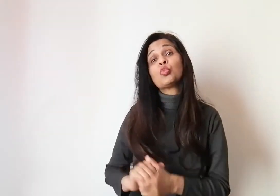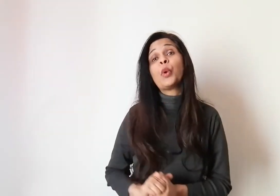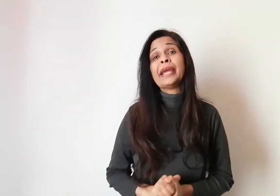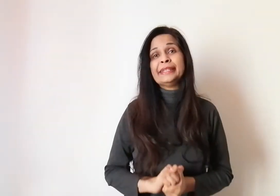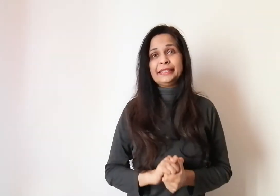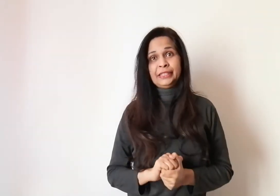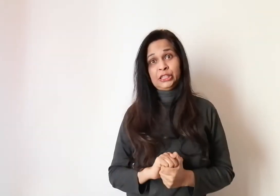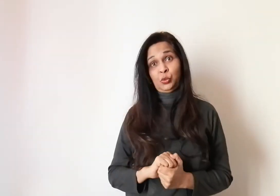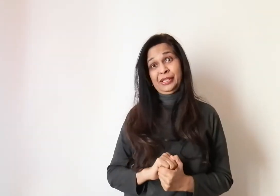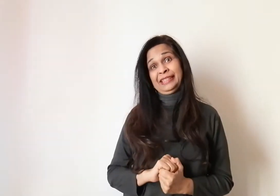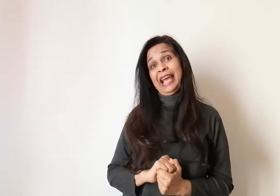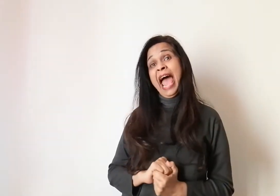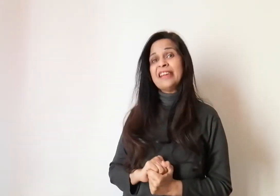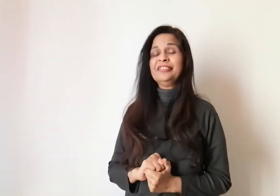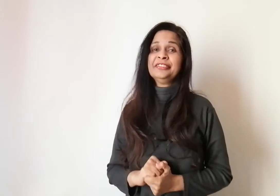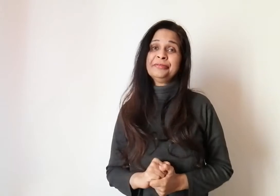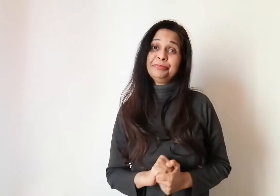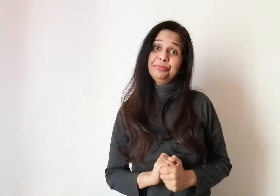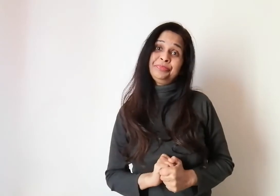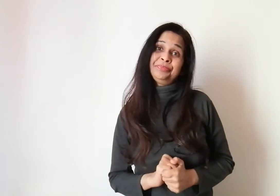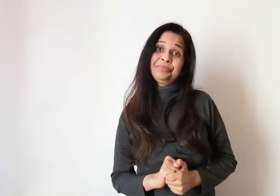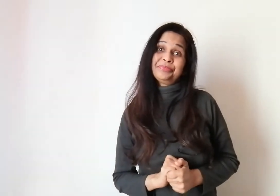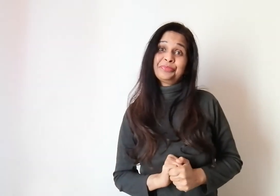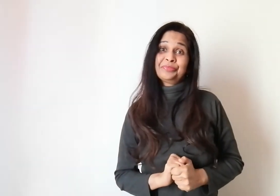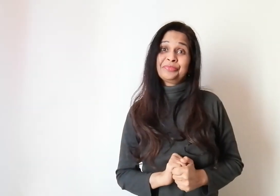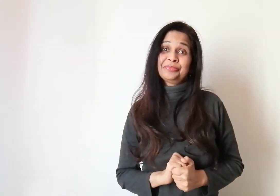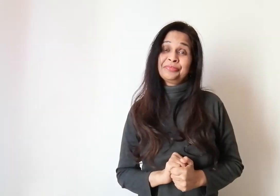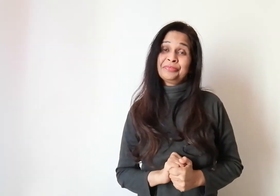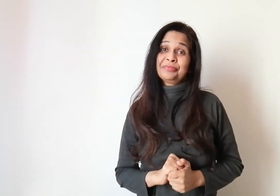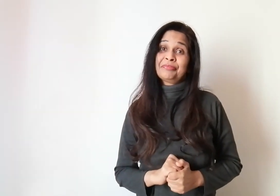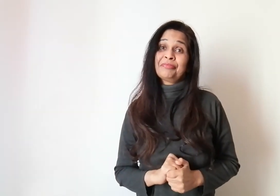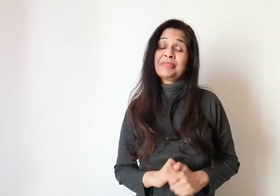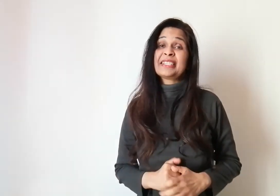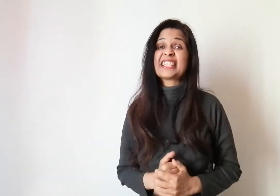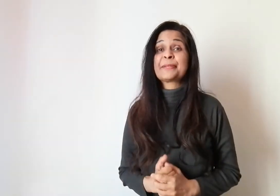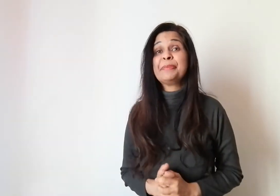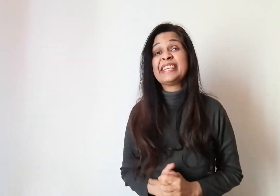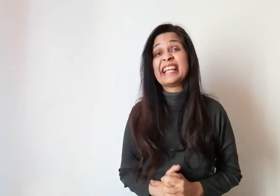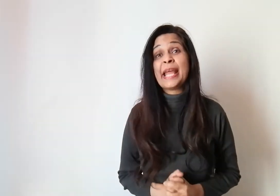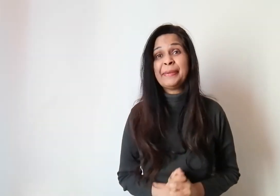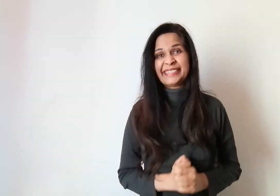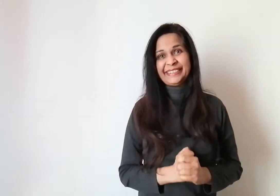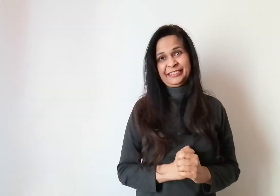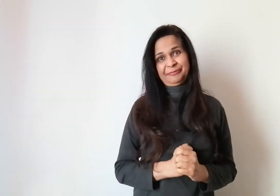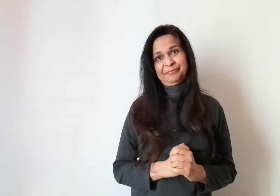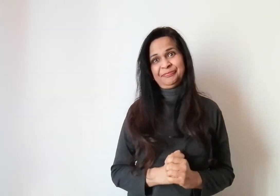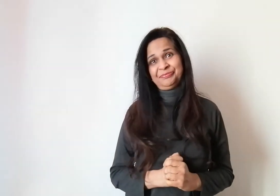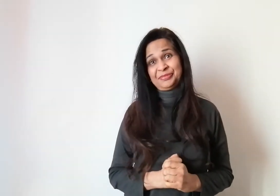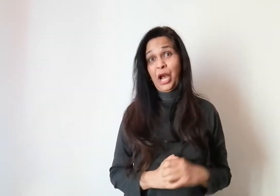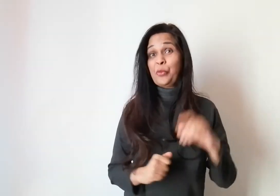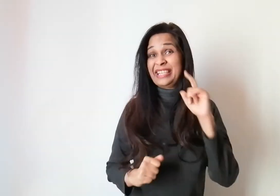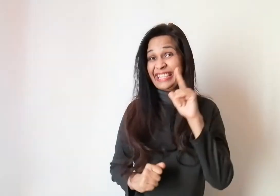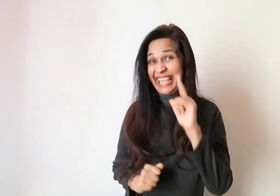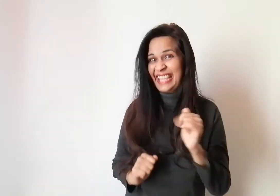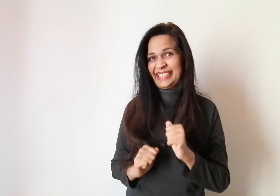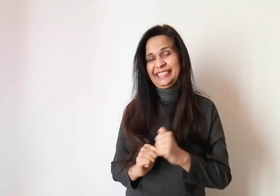way we can have speed limit is we can get